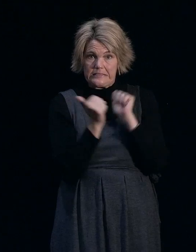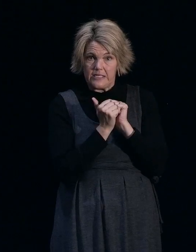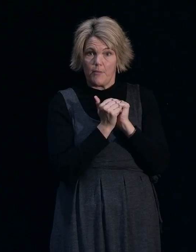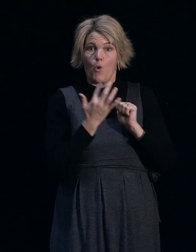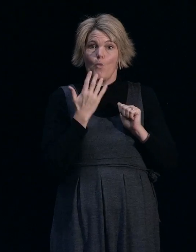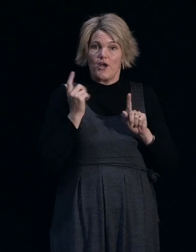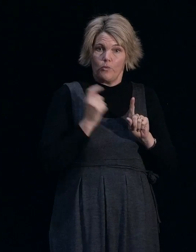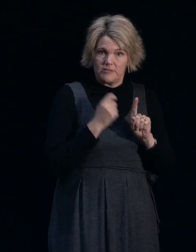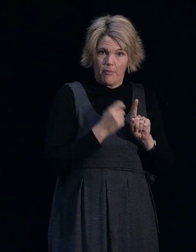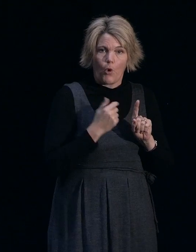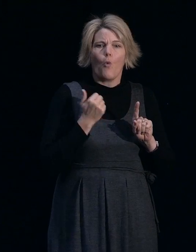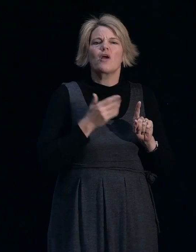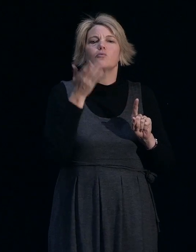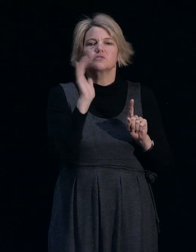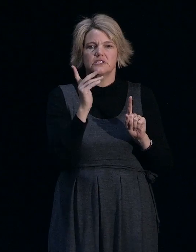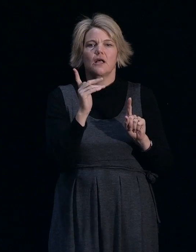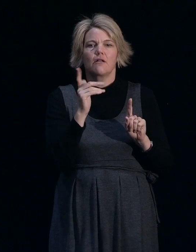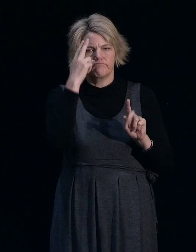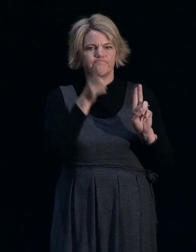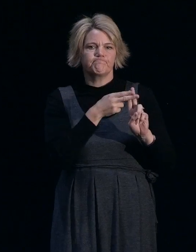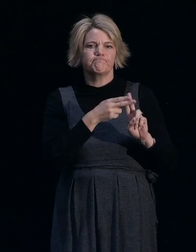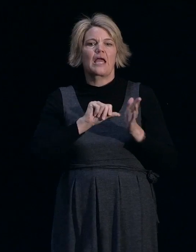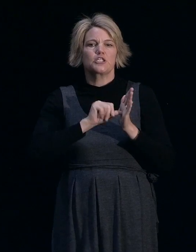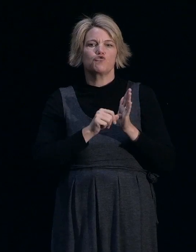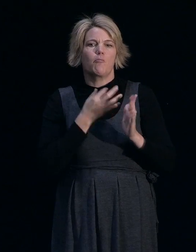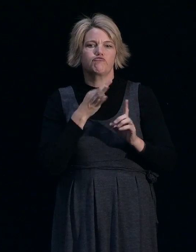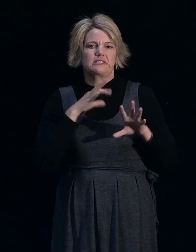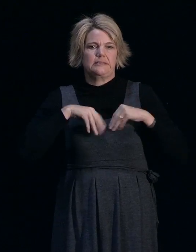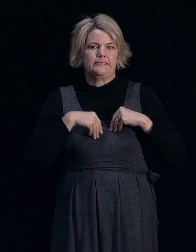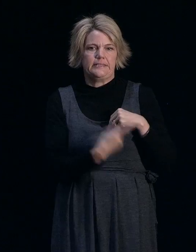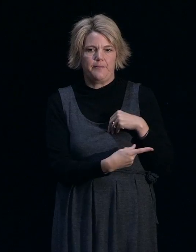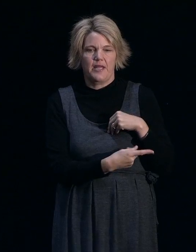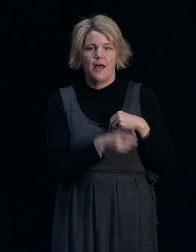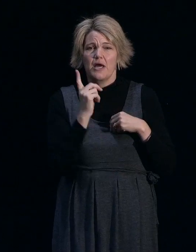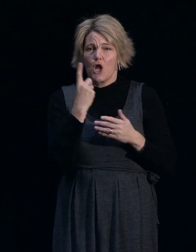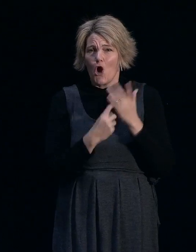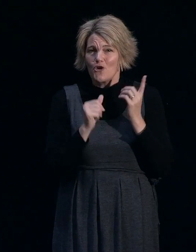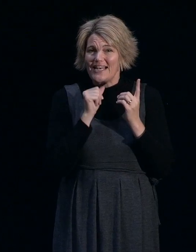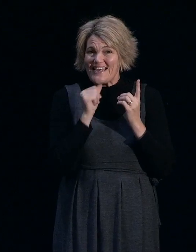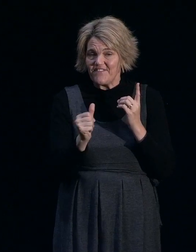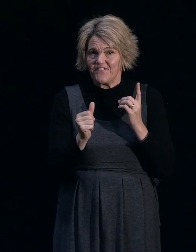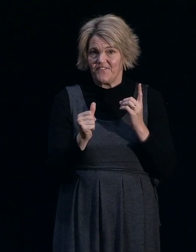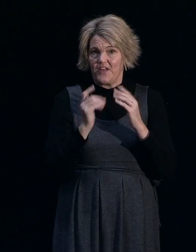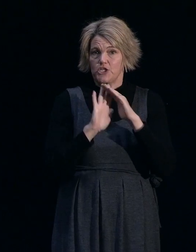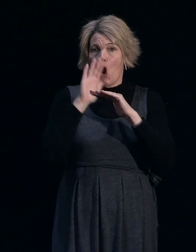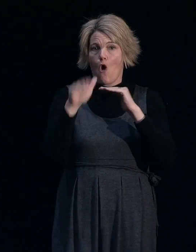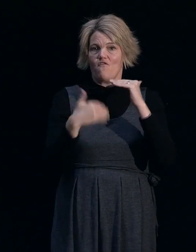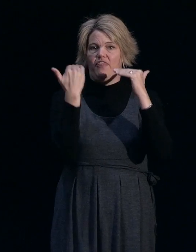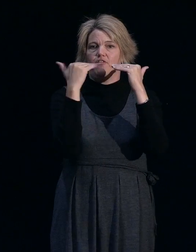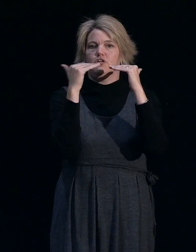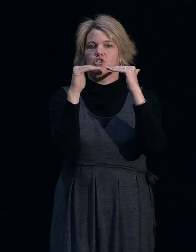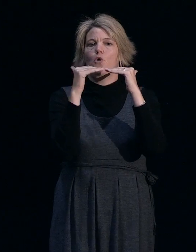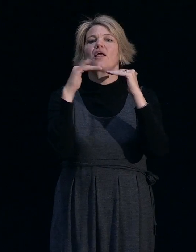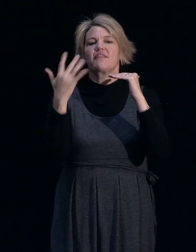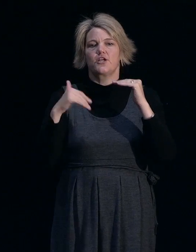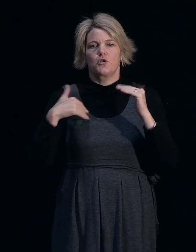we'll still consider it an insurable risk, because it's still consentable. So it's only if the level of damage is over the threshold that it now needs a new consent.